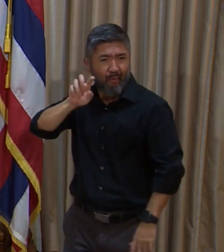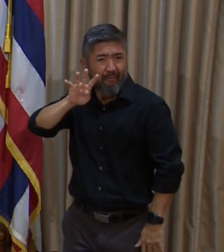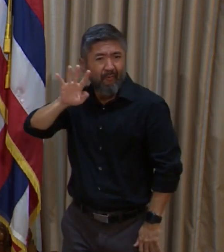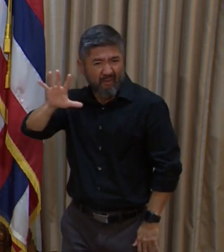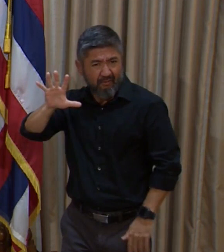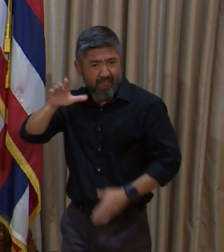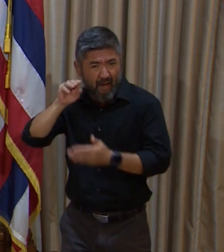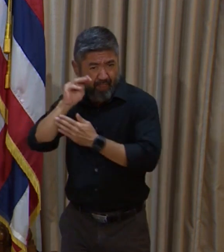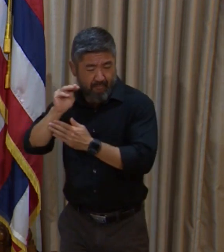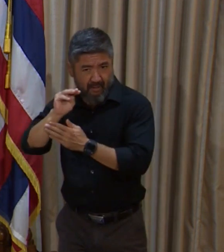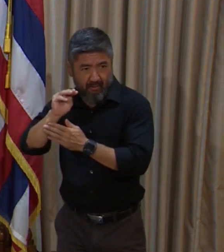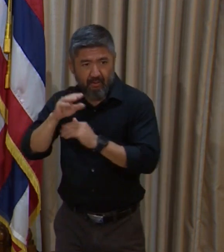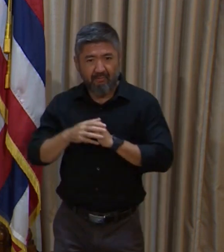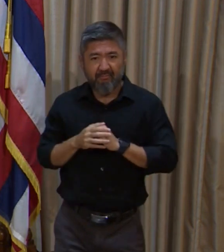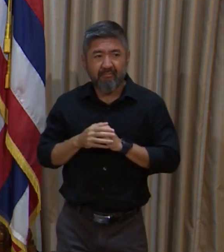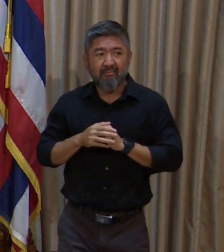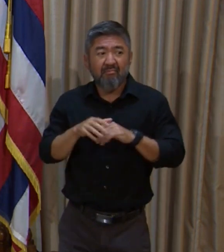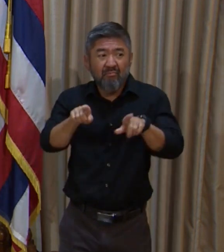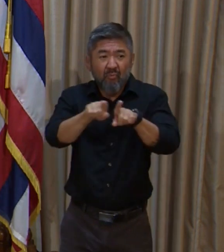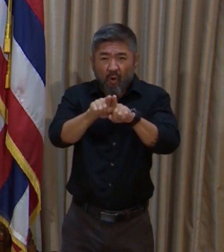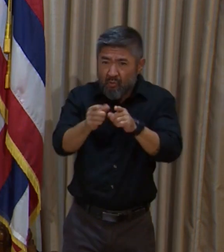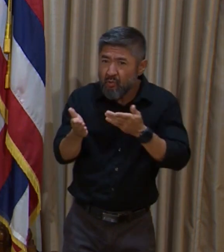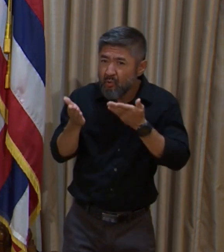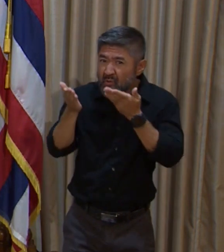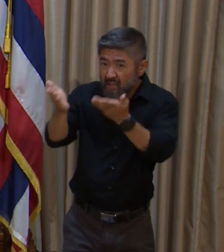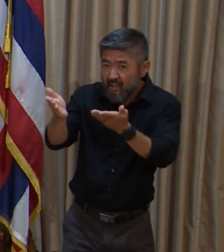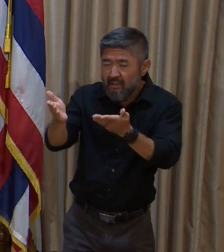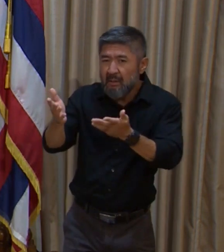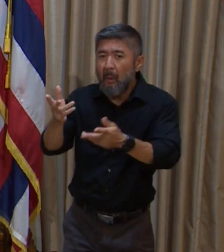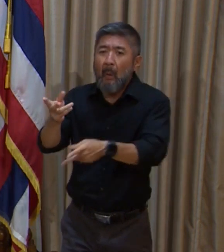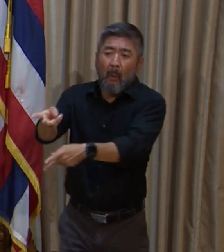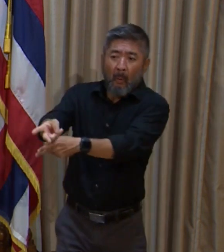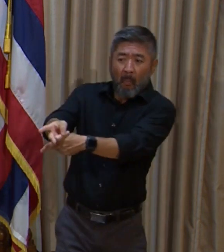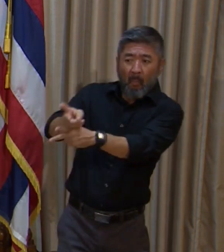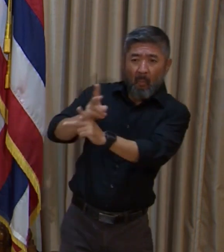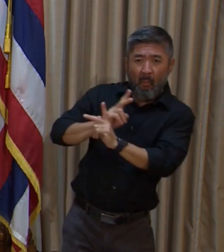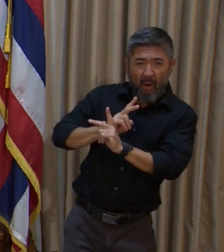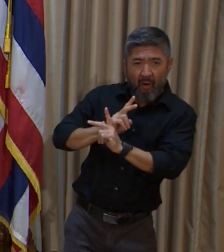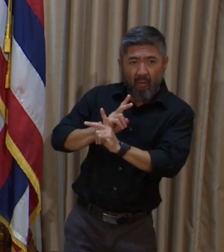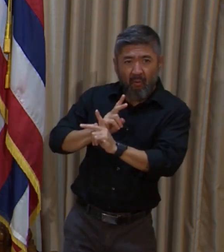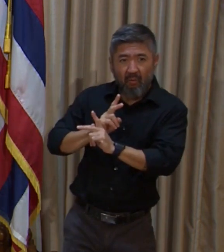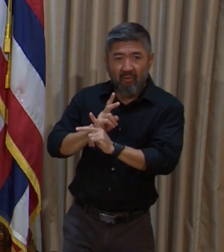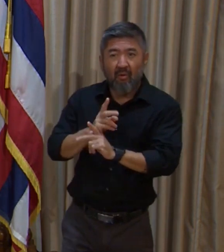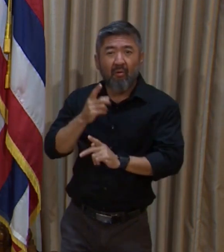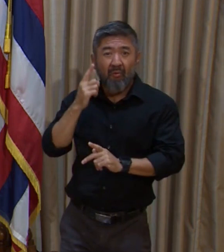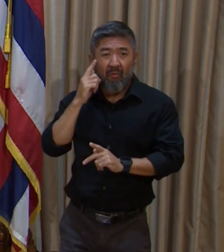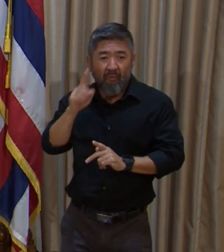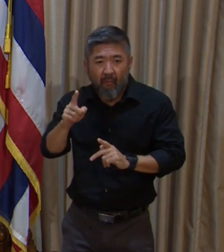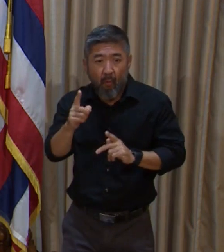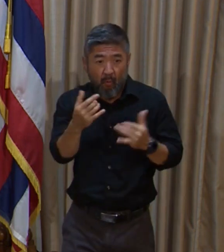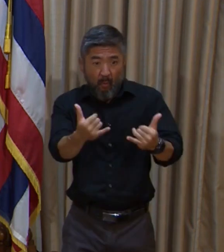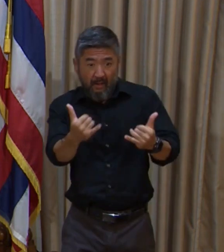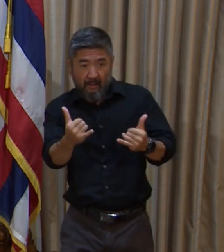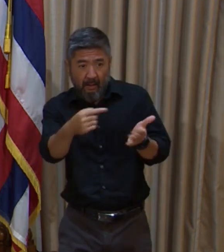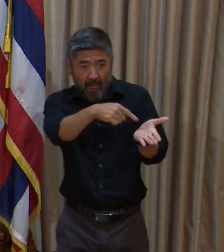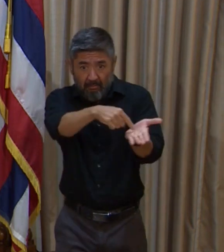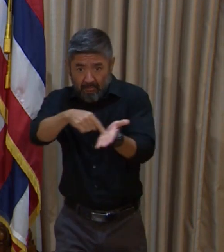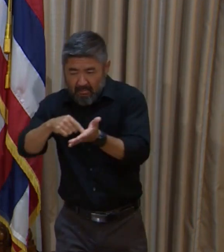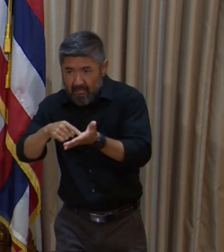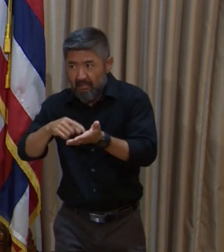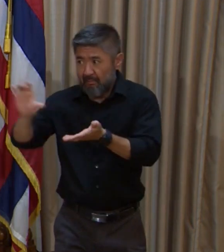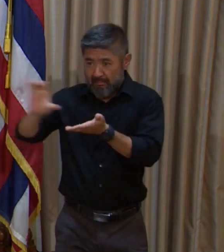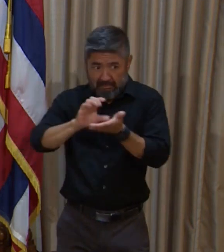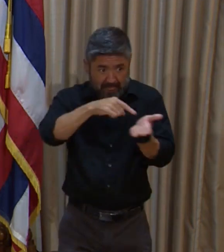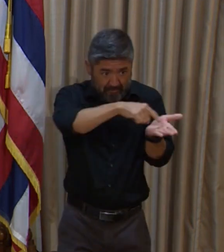in order to meet current expenses. And we